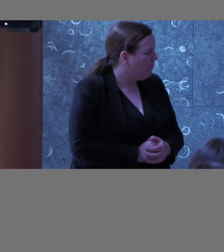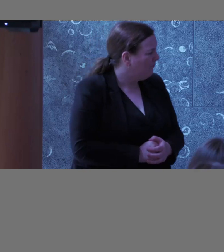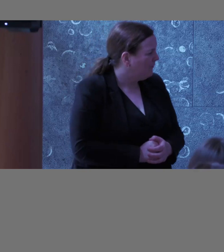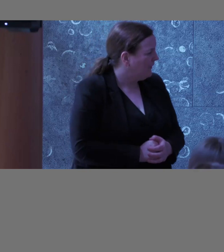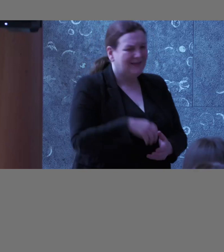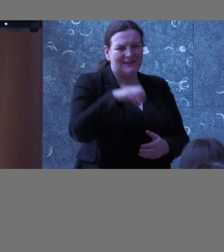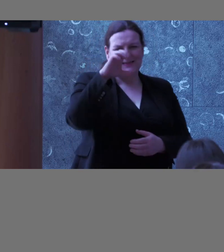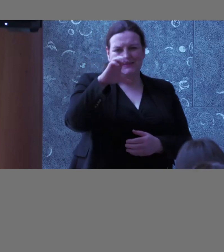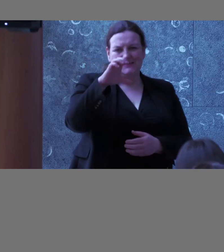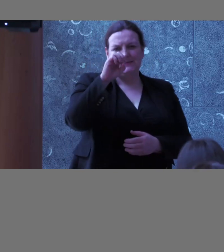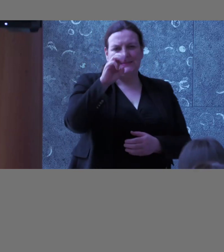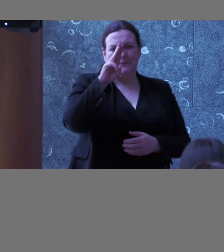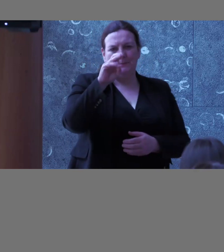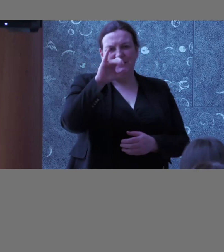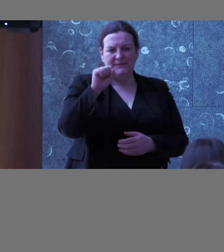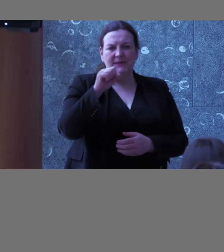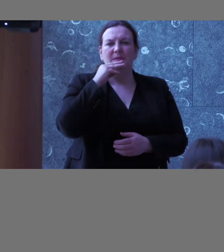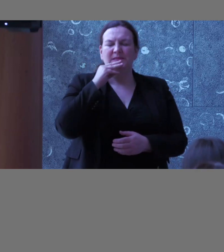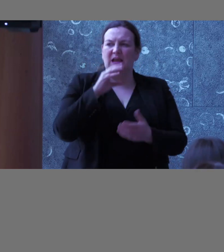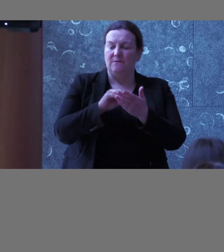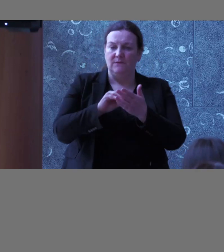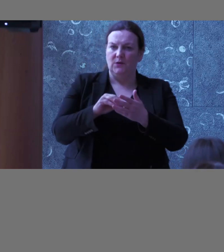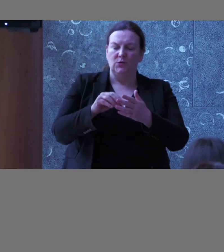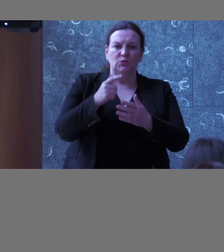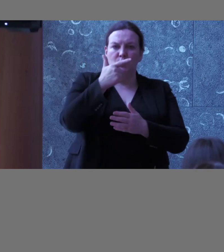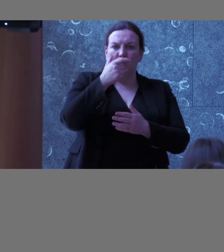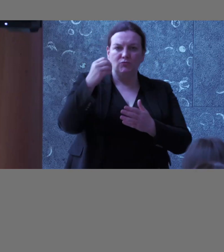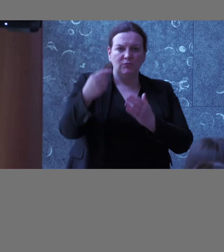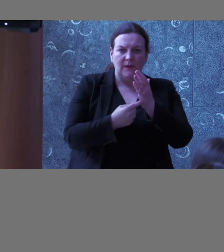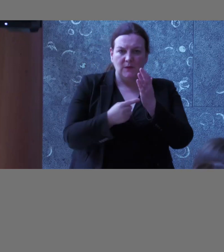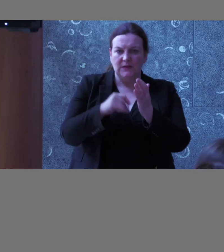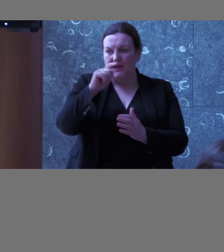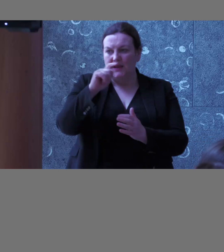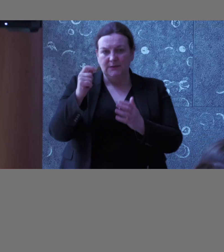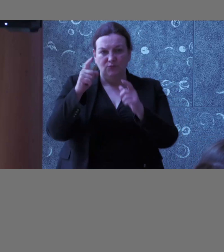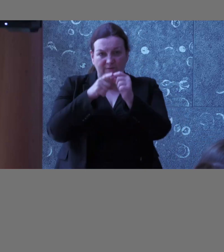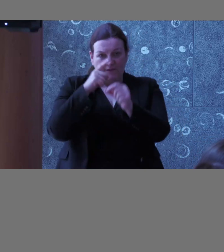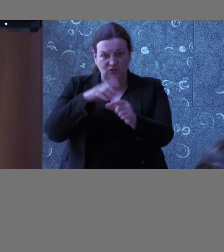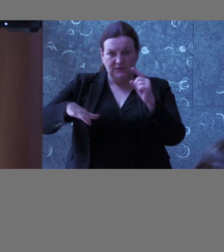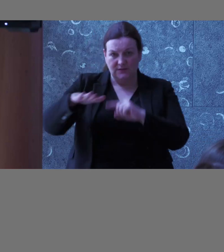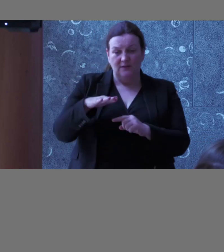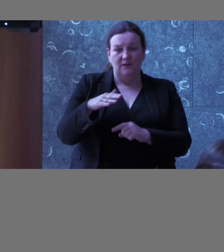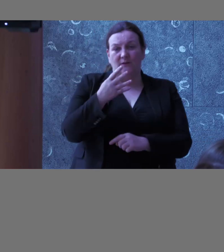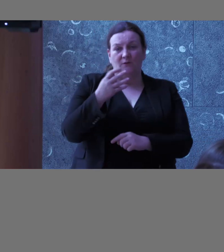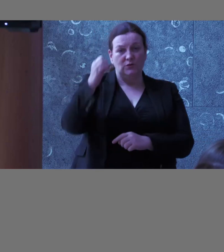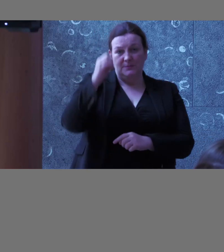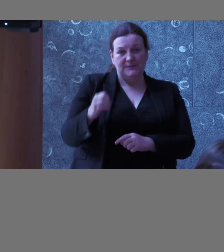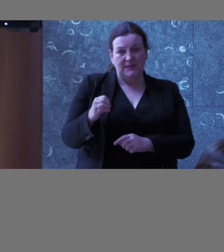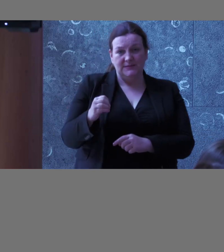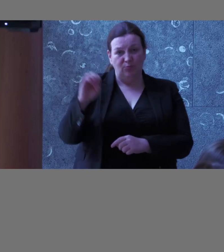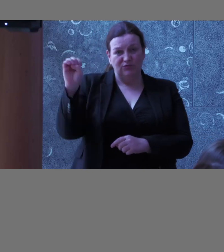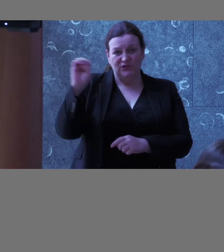200,000 IT professionals across Europe. Well, 40% of them are British, but you cannot win them all.